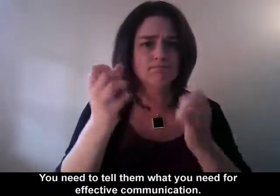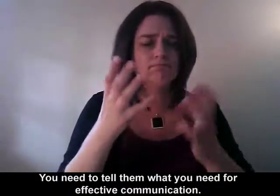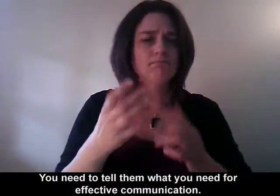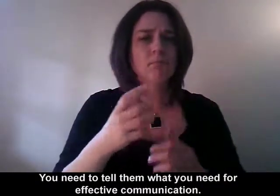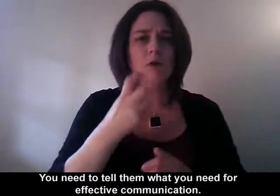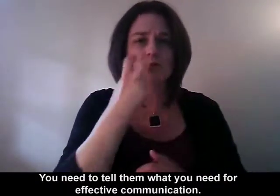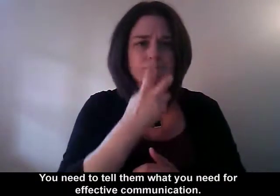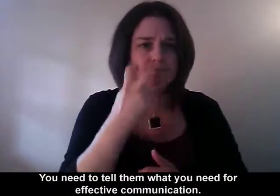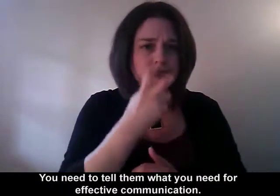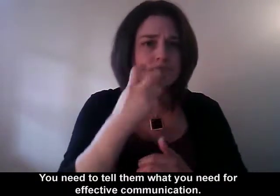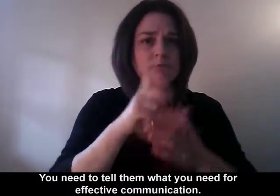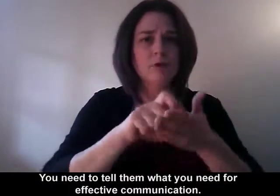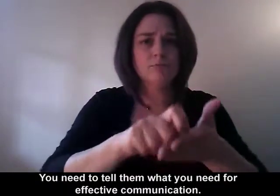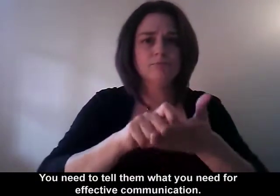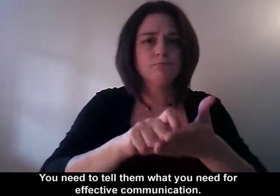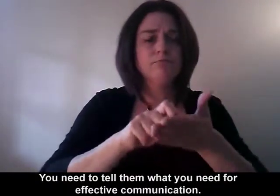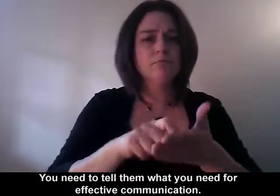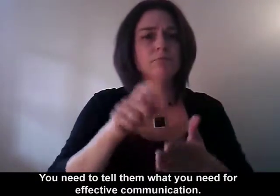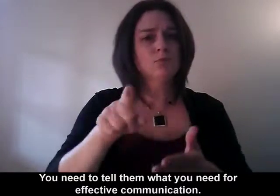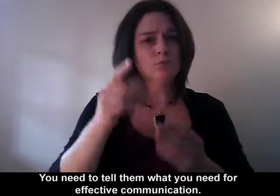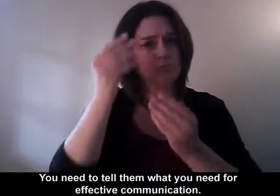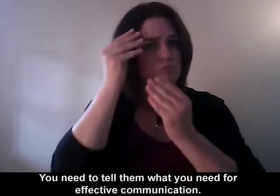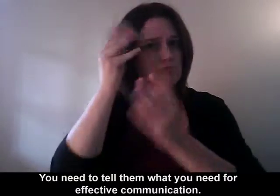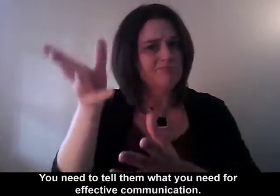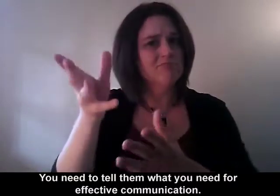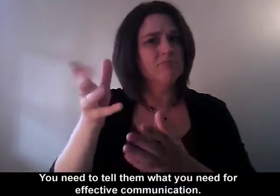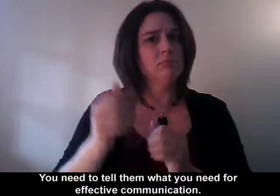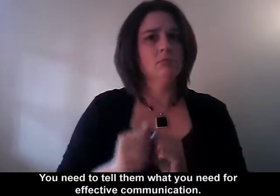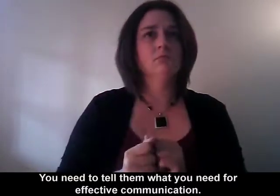You need to tell them what you need for effective communication.